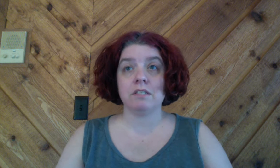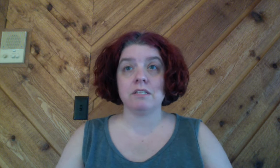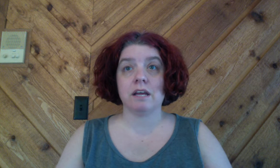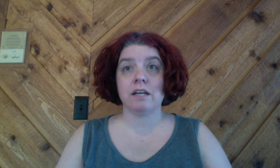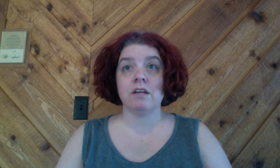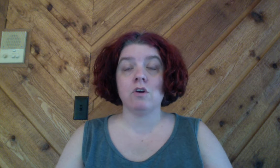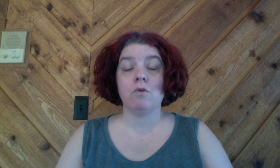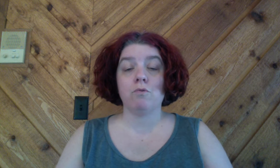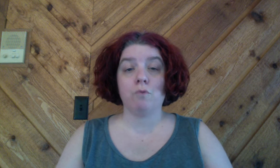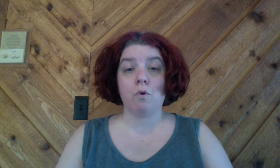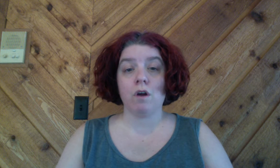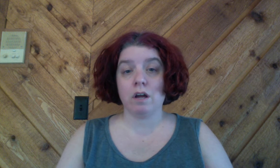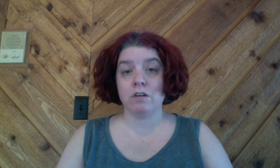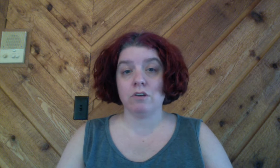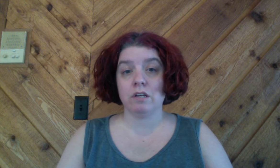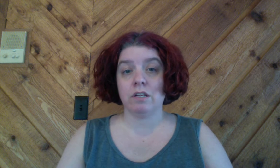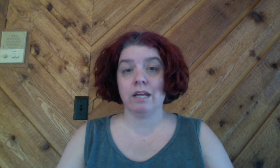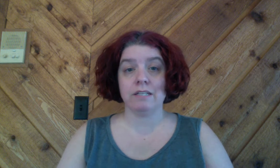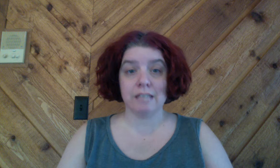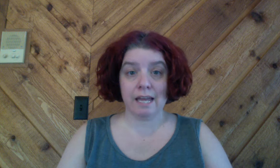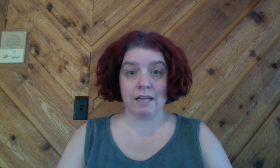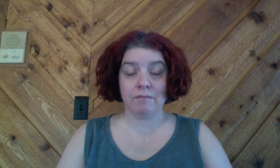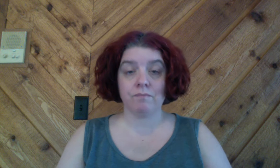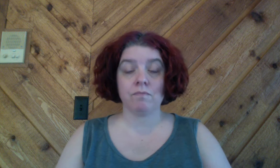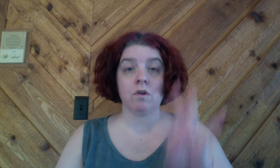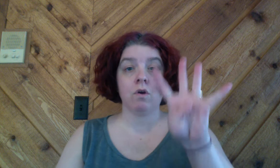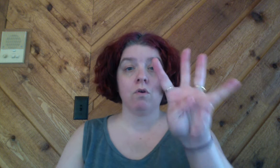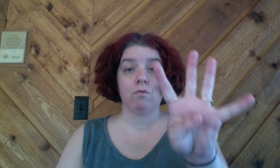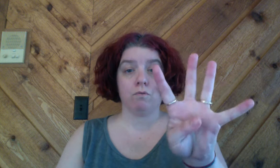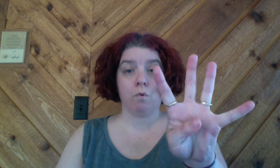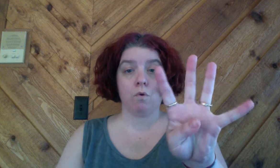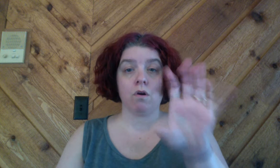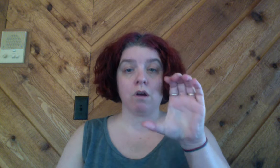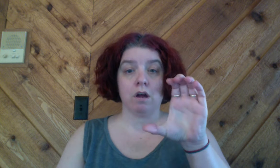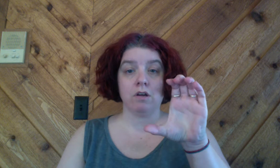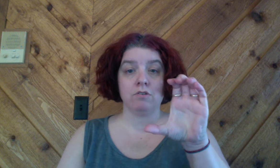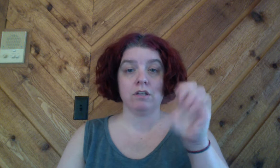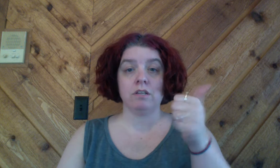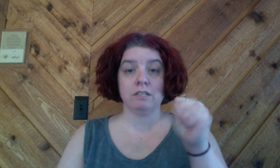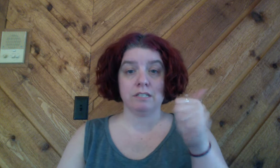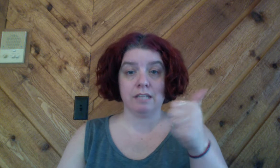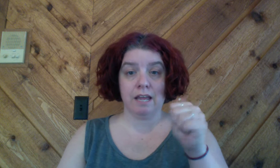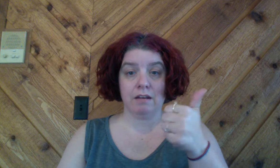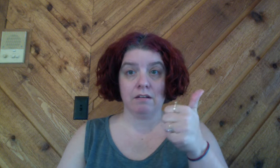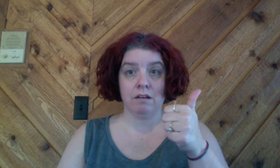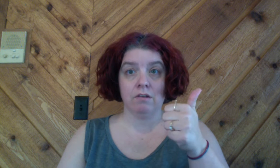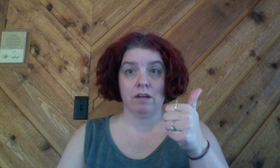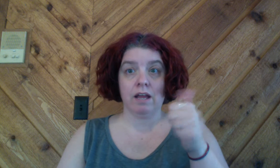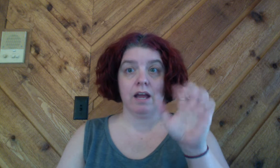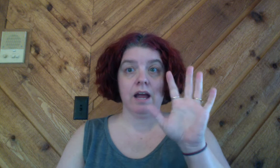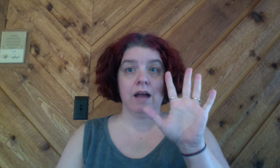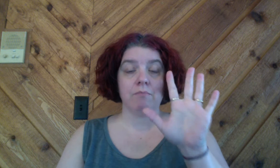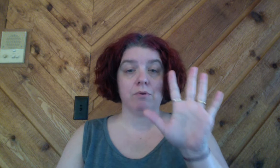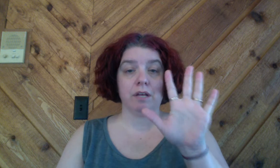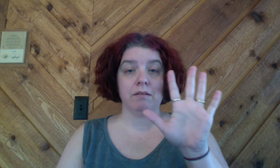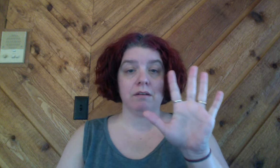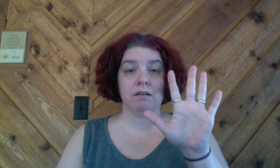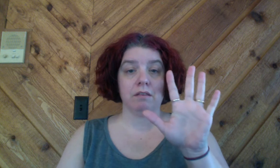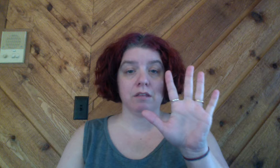to sign 410 410 okay I'm putting the